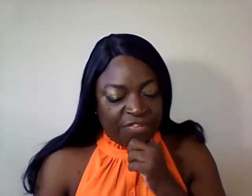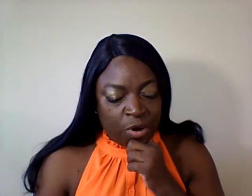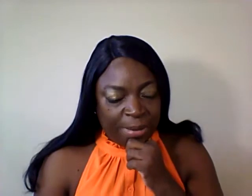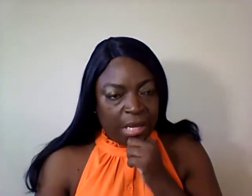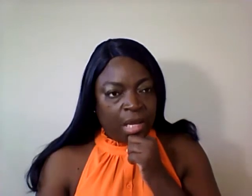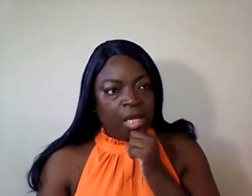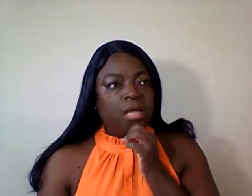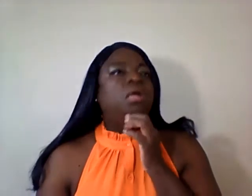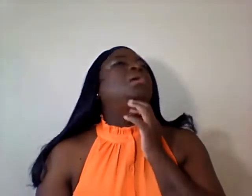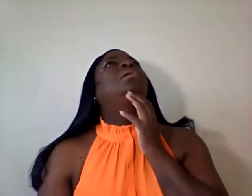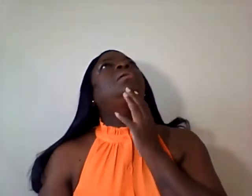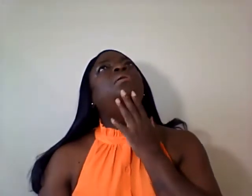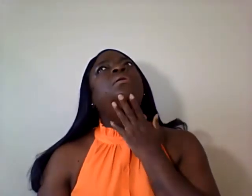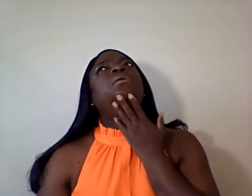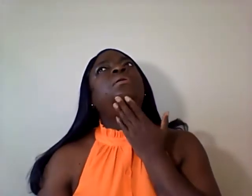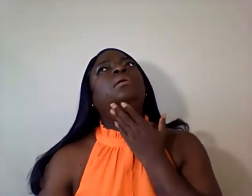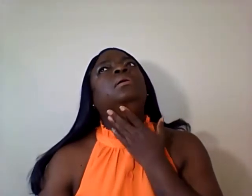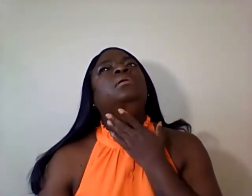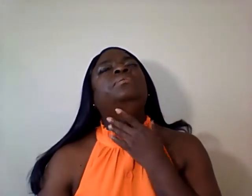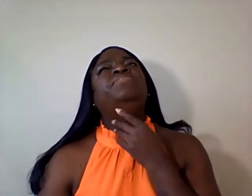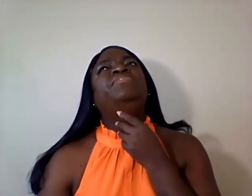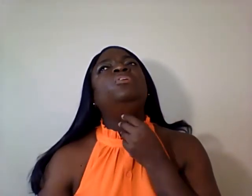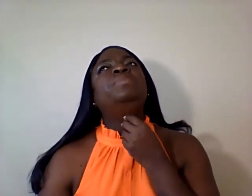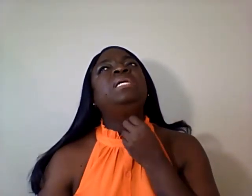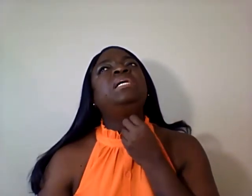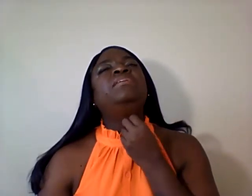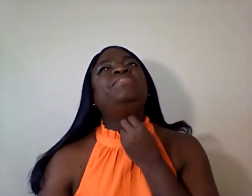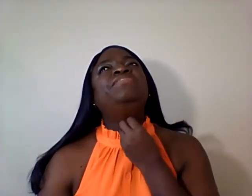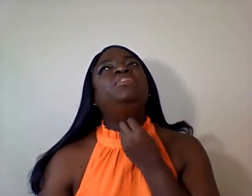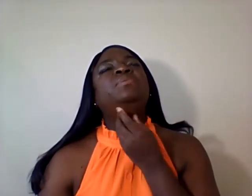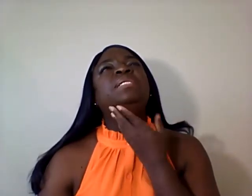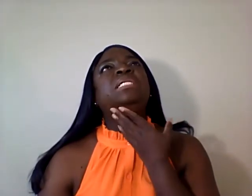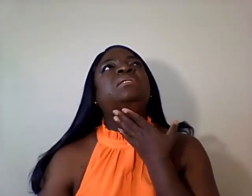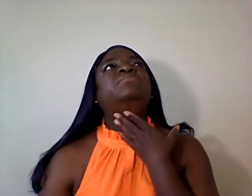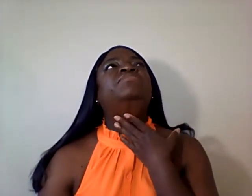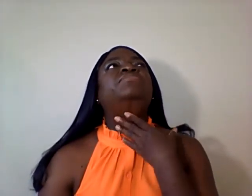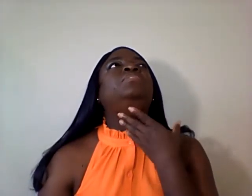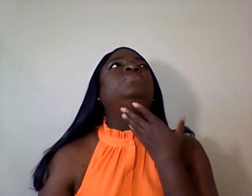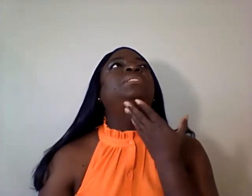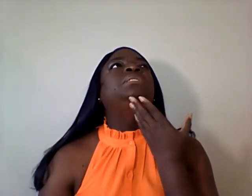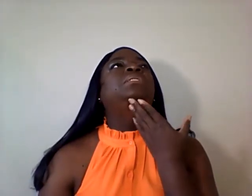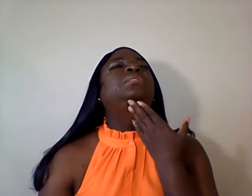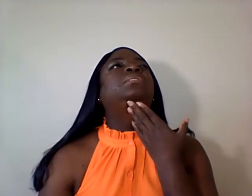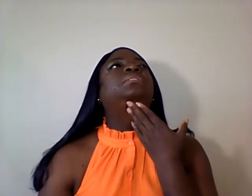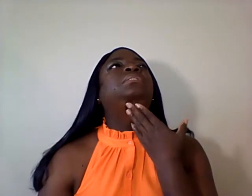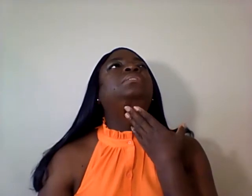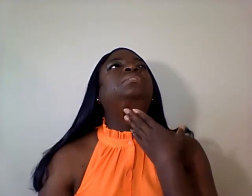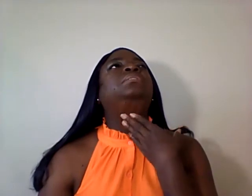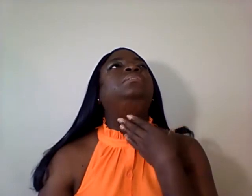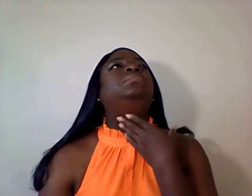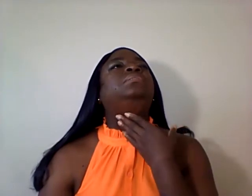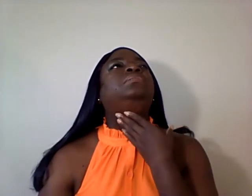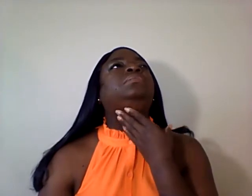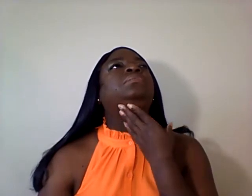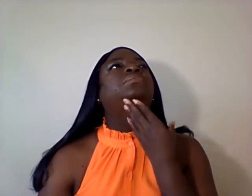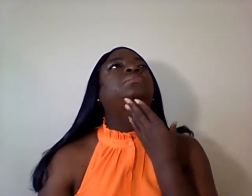phobia. Uh, phobia, phobia, phobia, phobia.